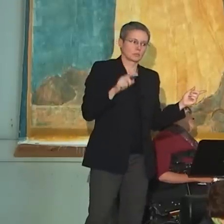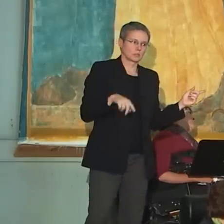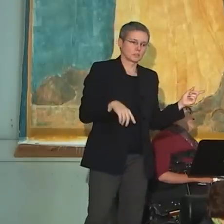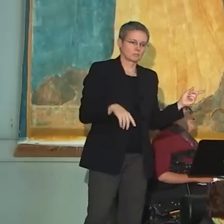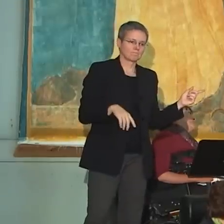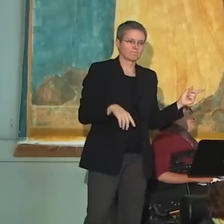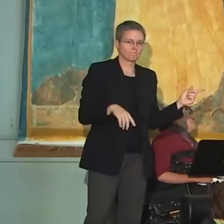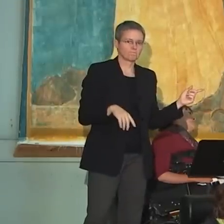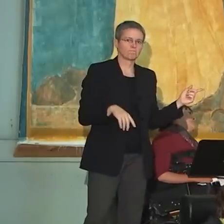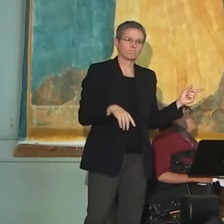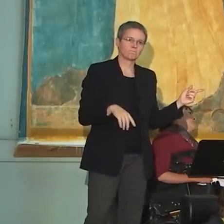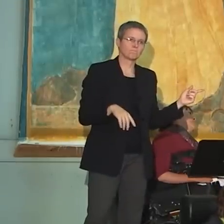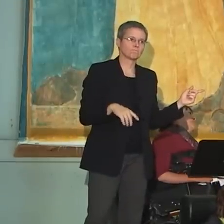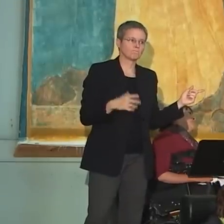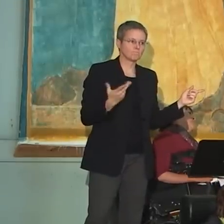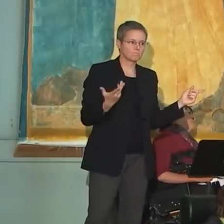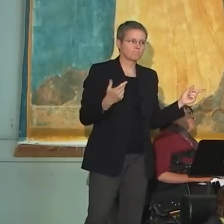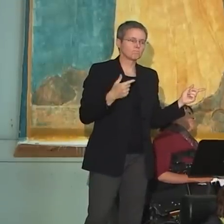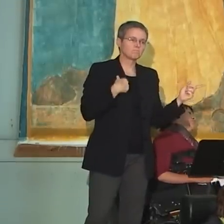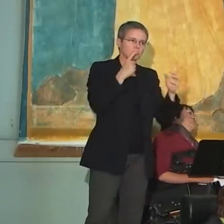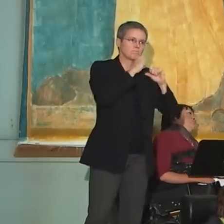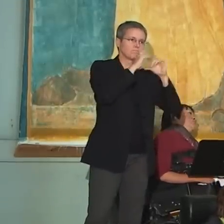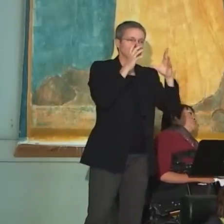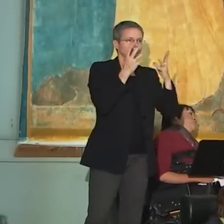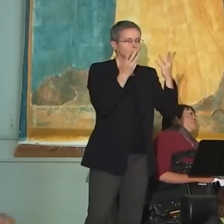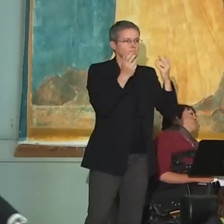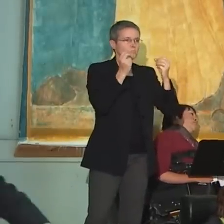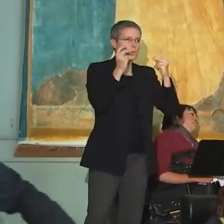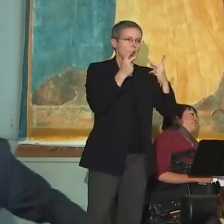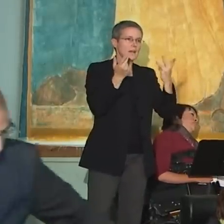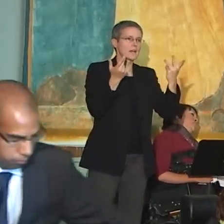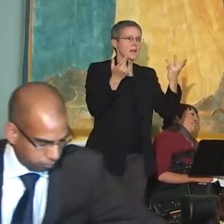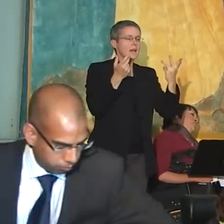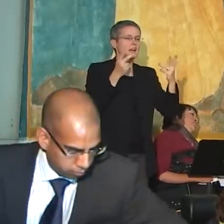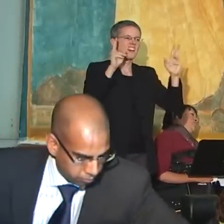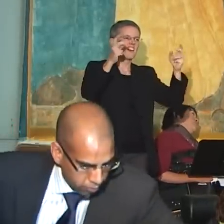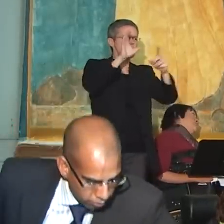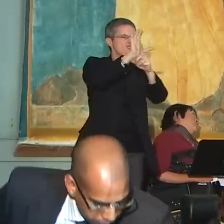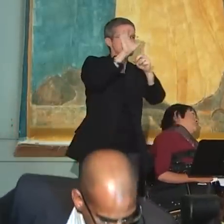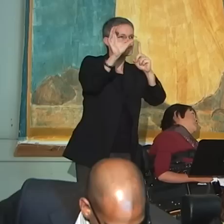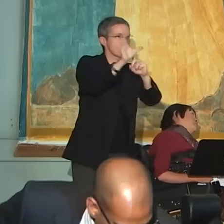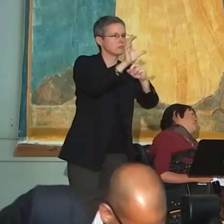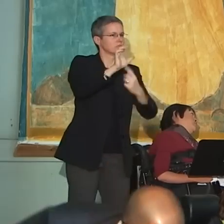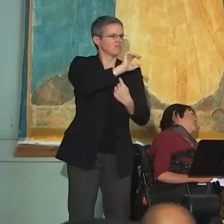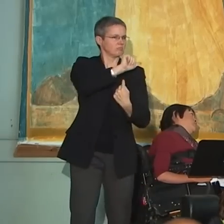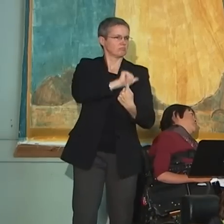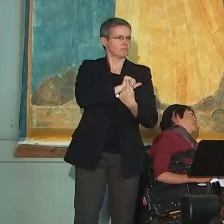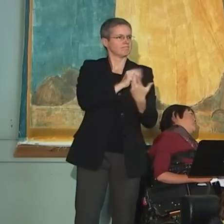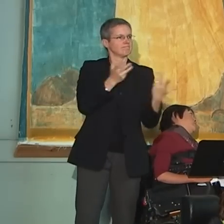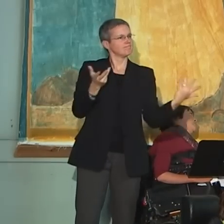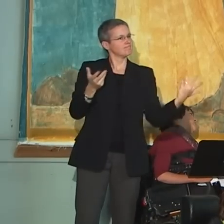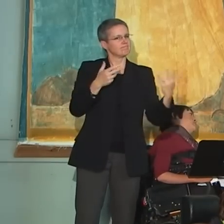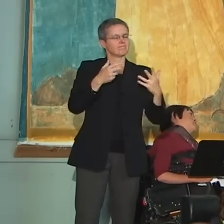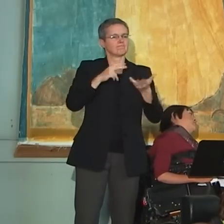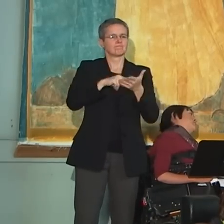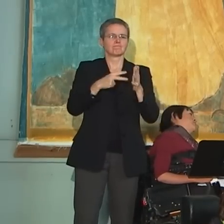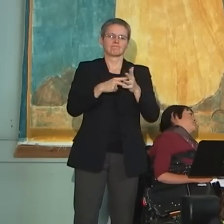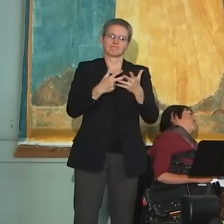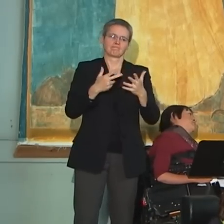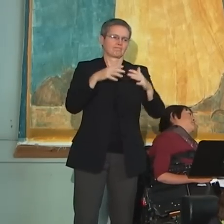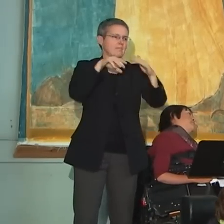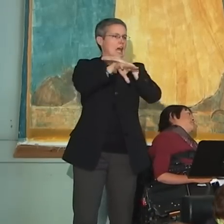I look at this I think, okay, what areas, how can we change? First of all, we have to change the culture. We have to make accessibility the first and foremost